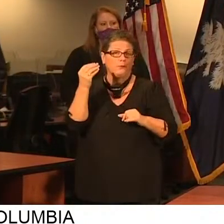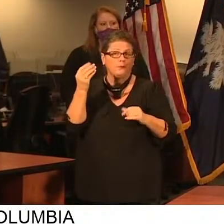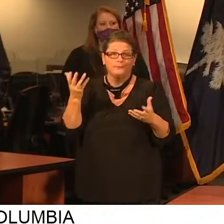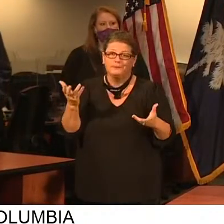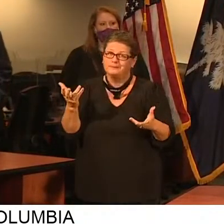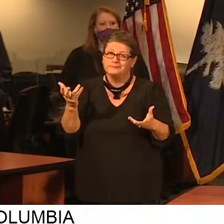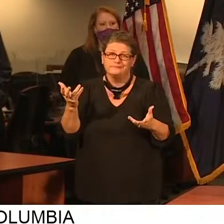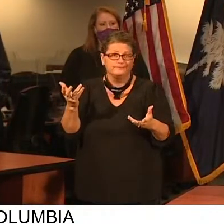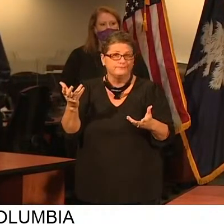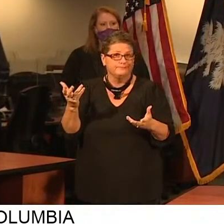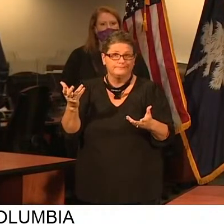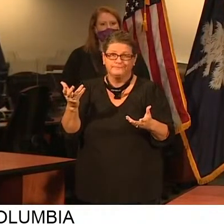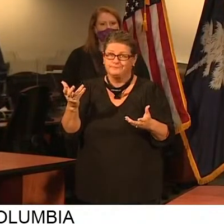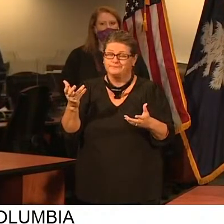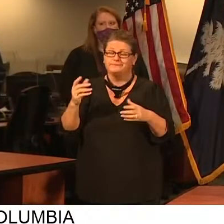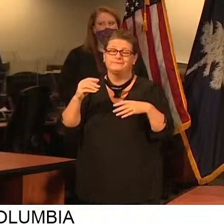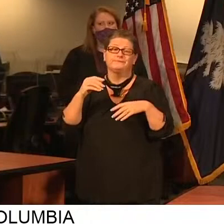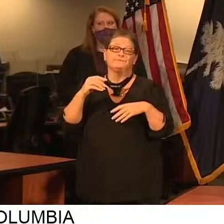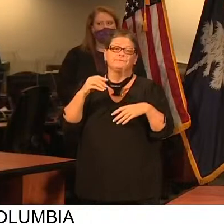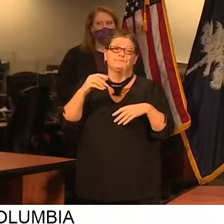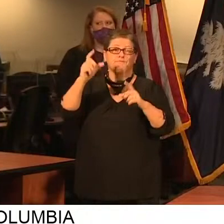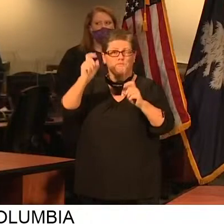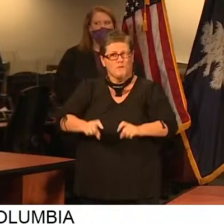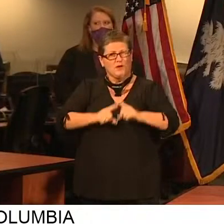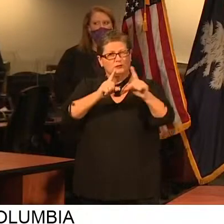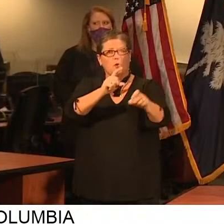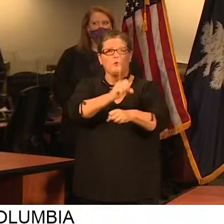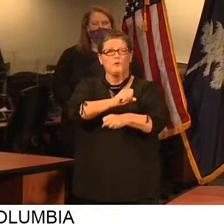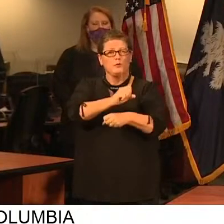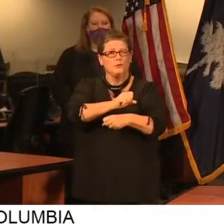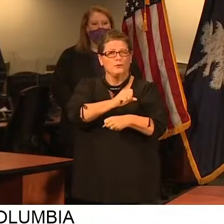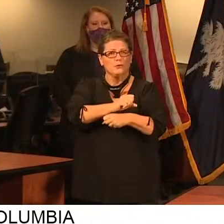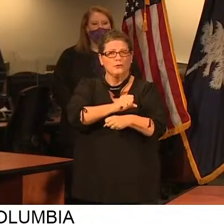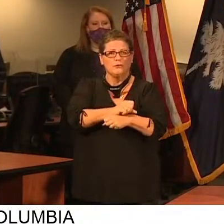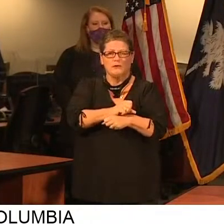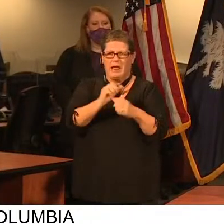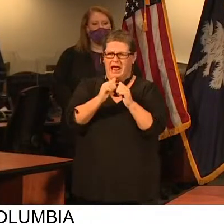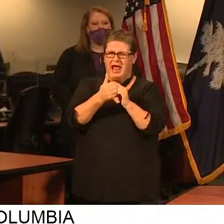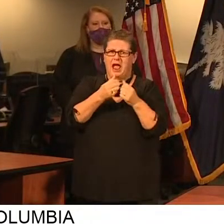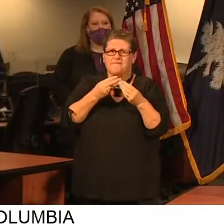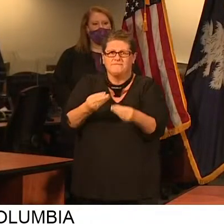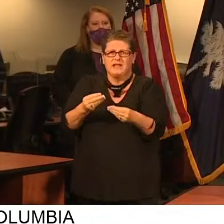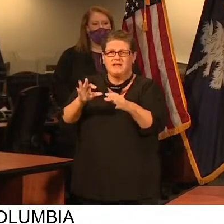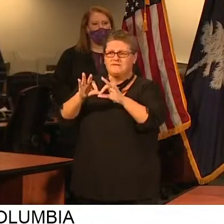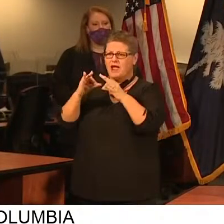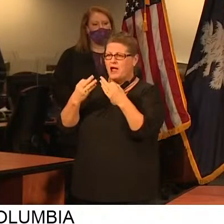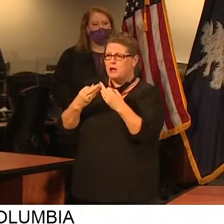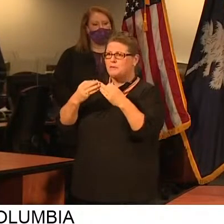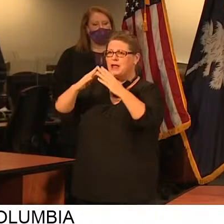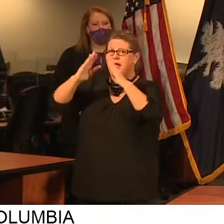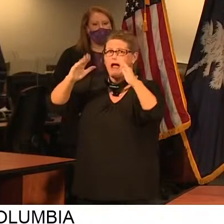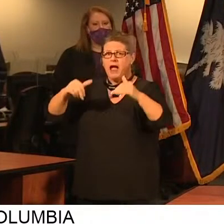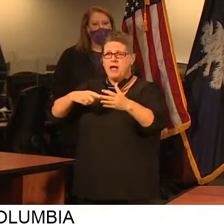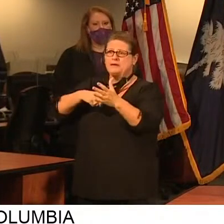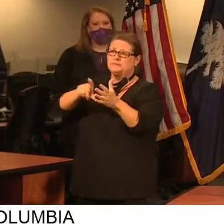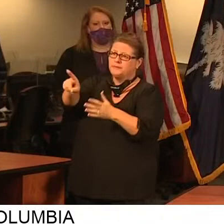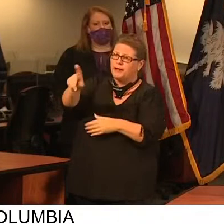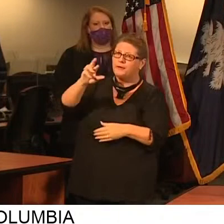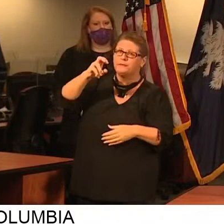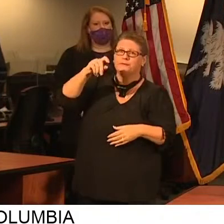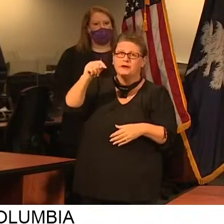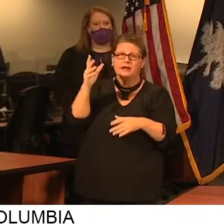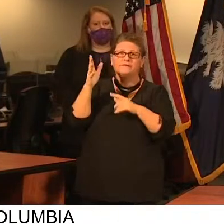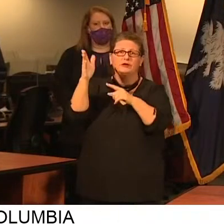the children every day, but they have to go to work, they have to feed the families, provide shelter and security for their future,